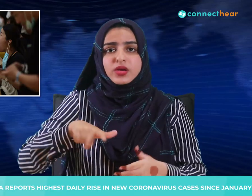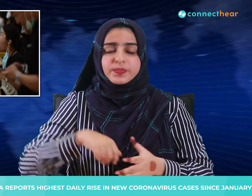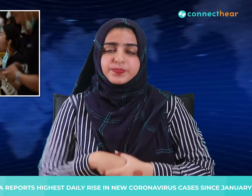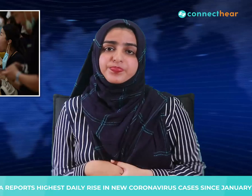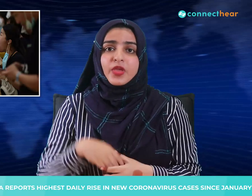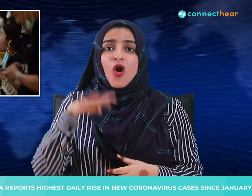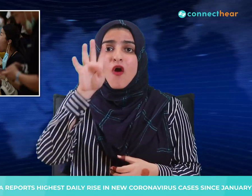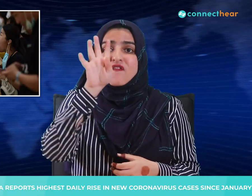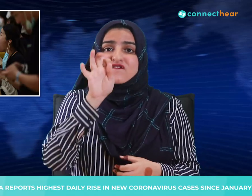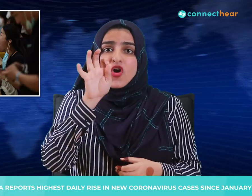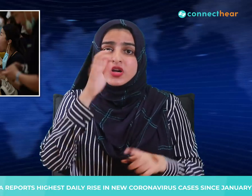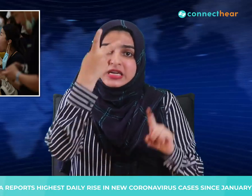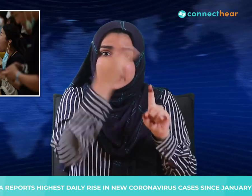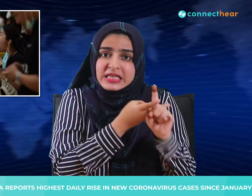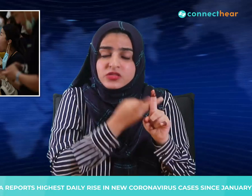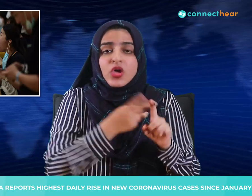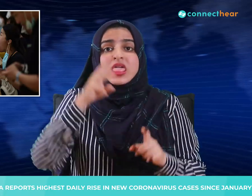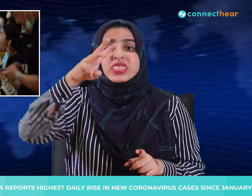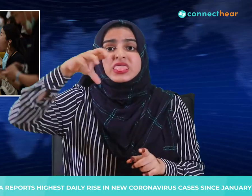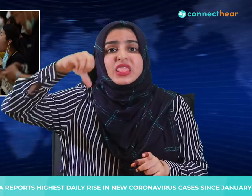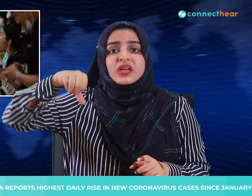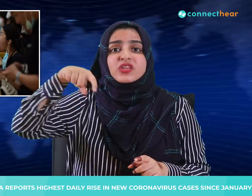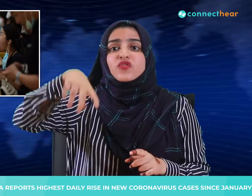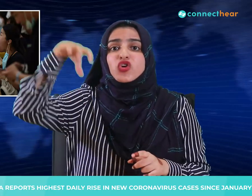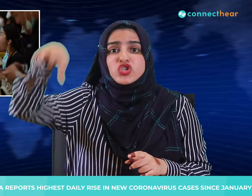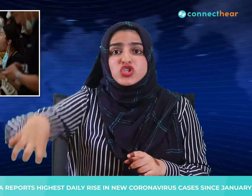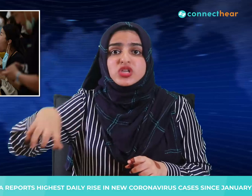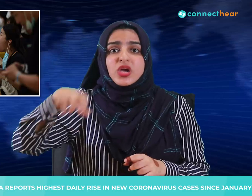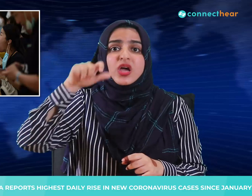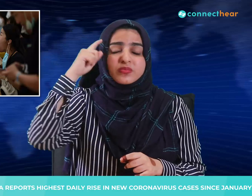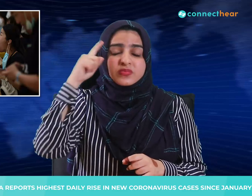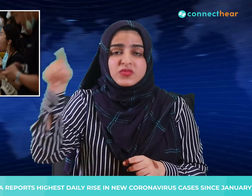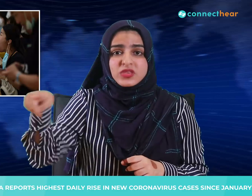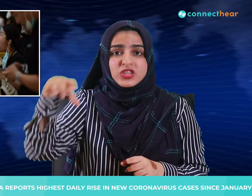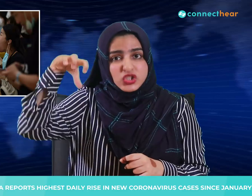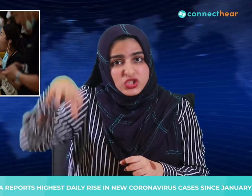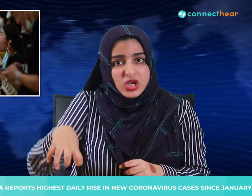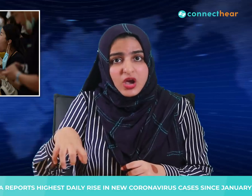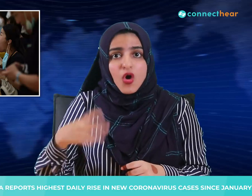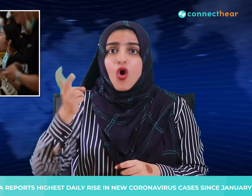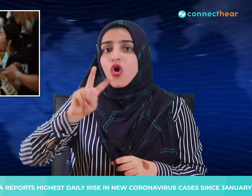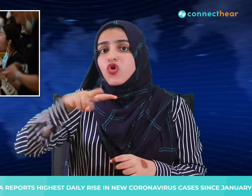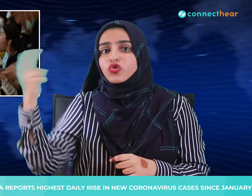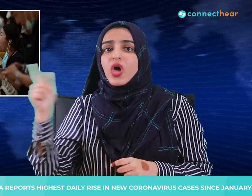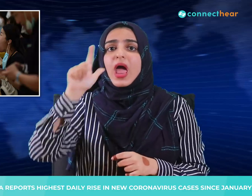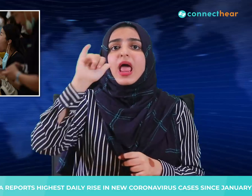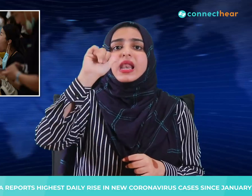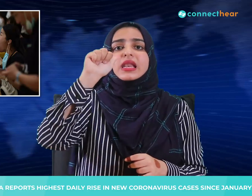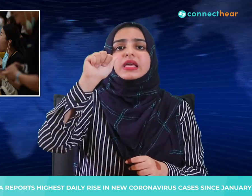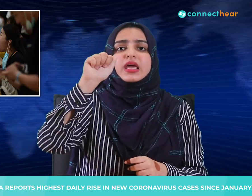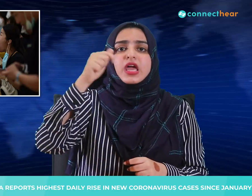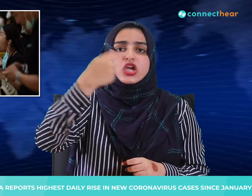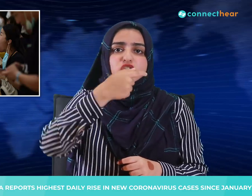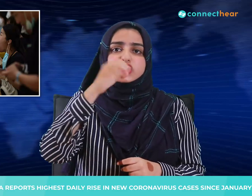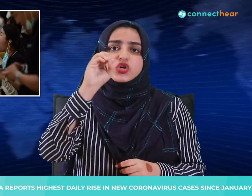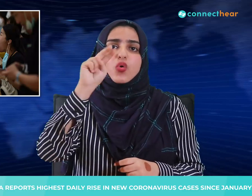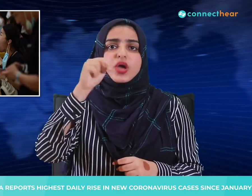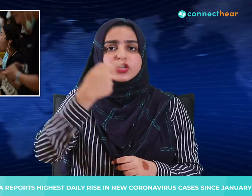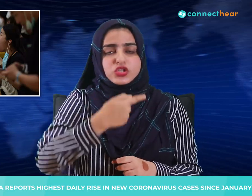domestic cases, 39 were from Jiangsu province and one from Liaoning. The National Health